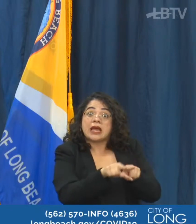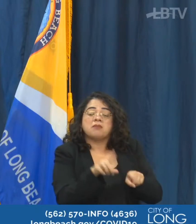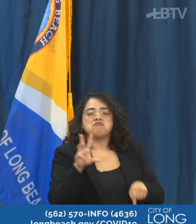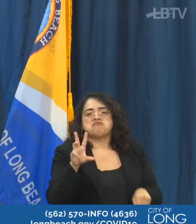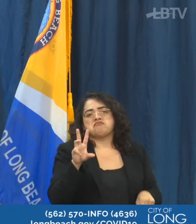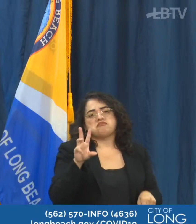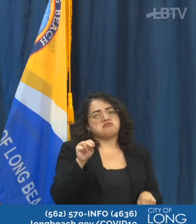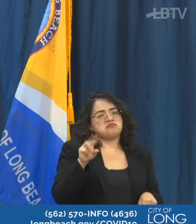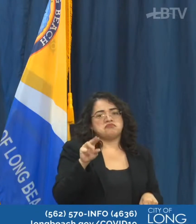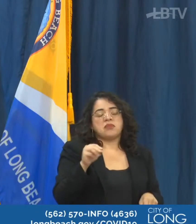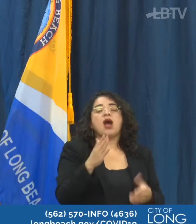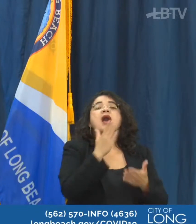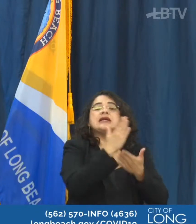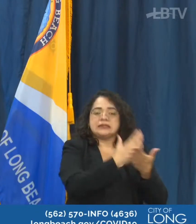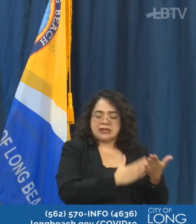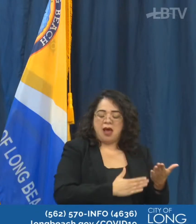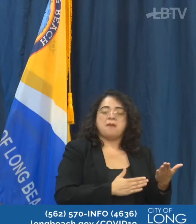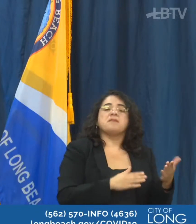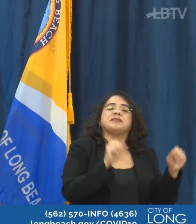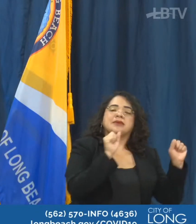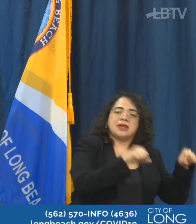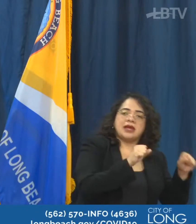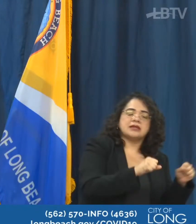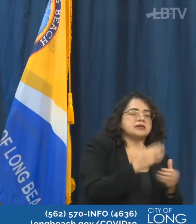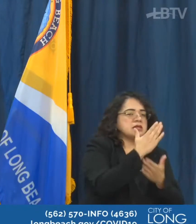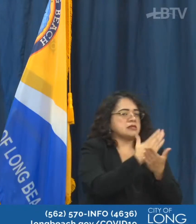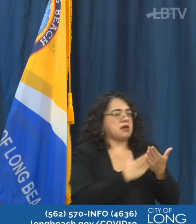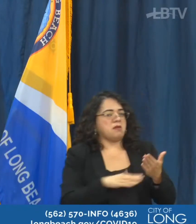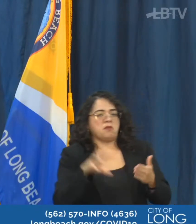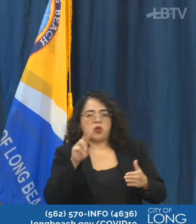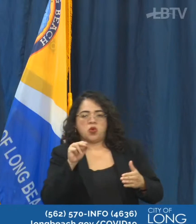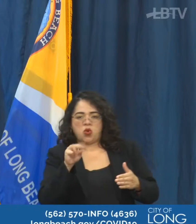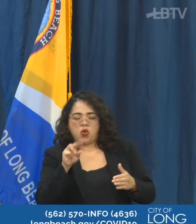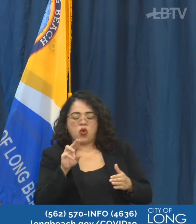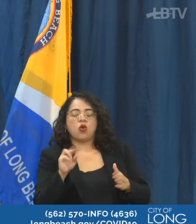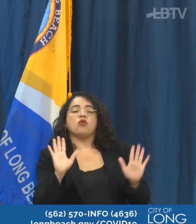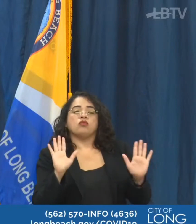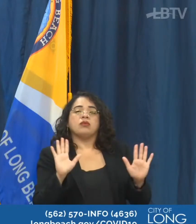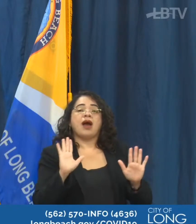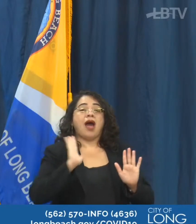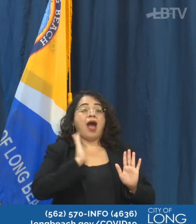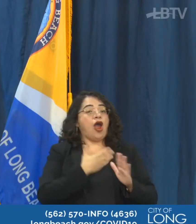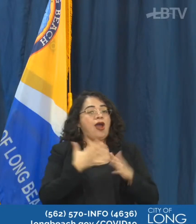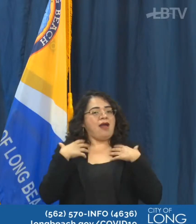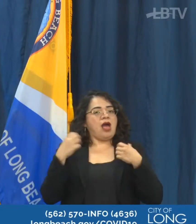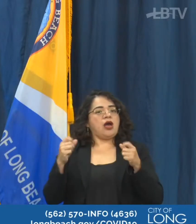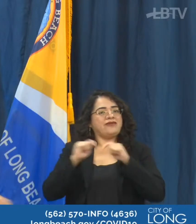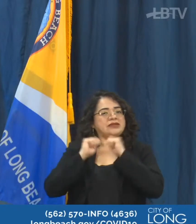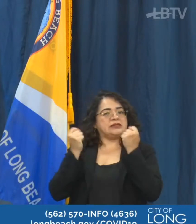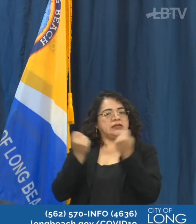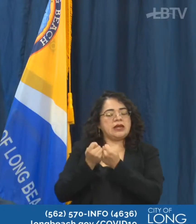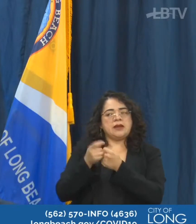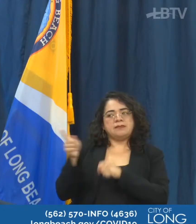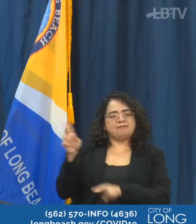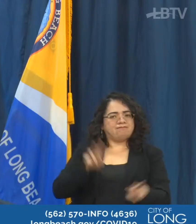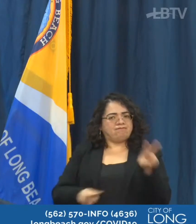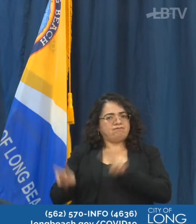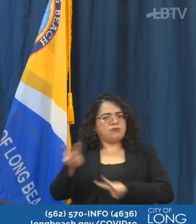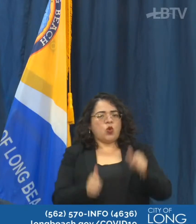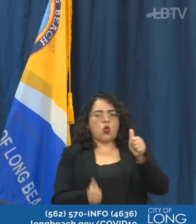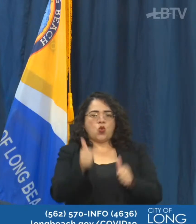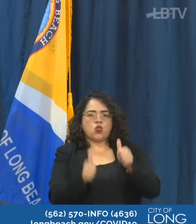as well. But I know that our health team feels feel strongly about where we are with these industries. So